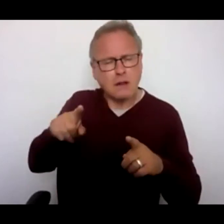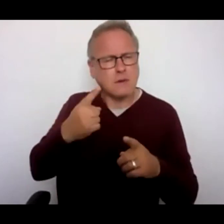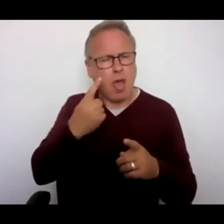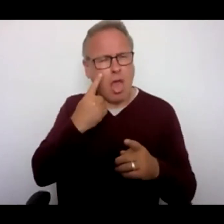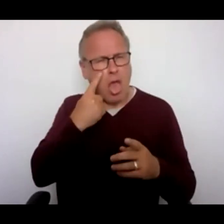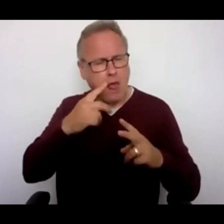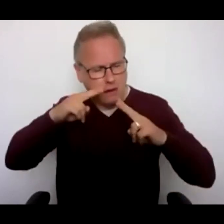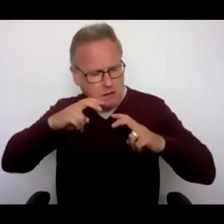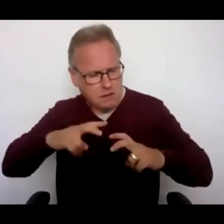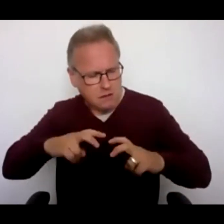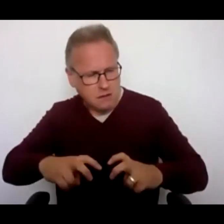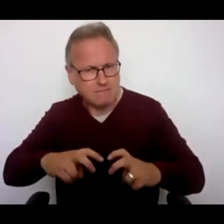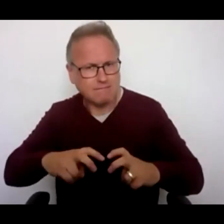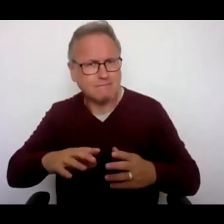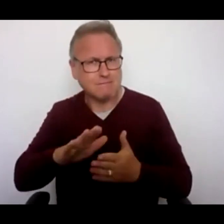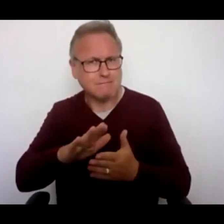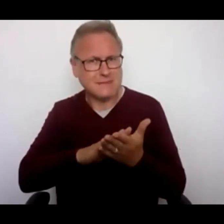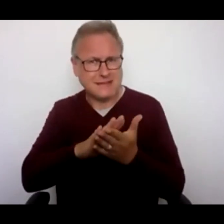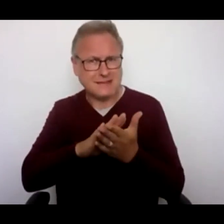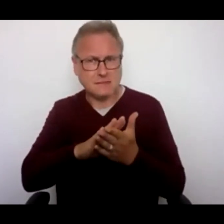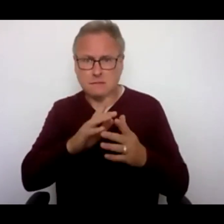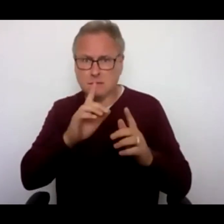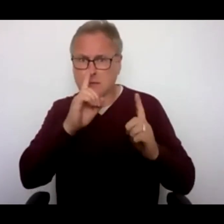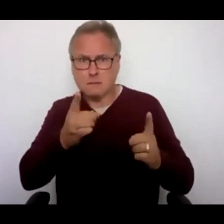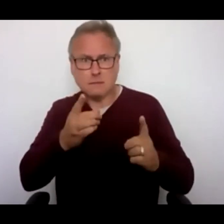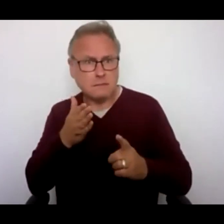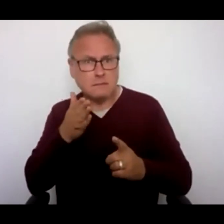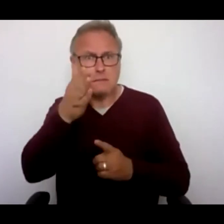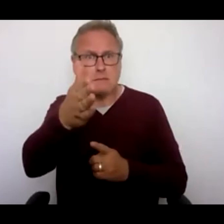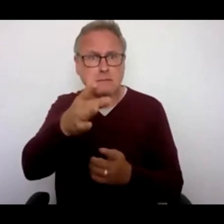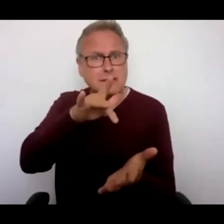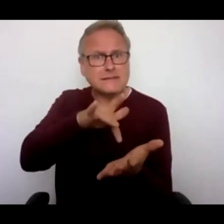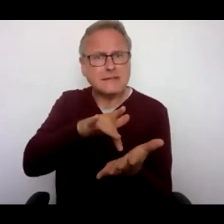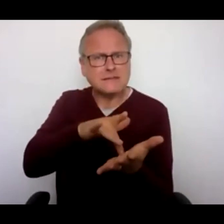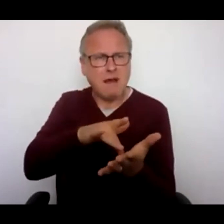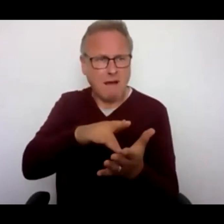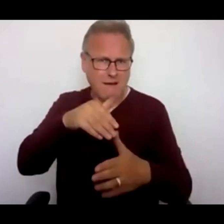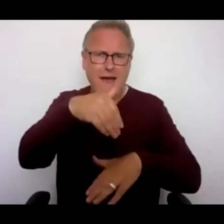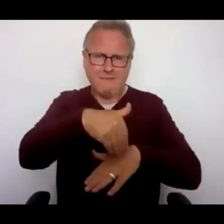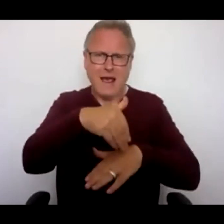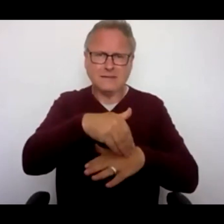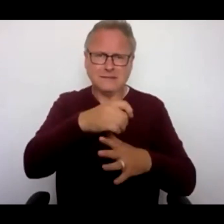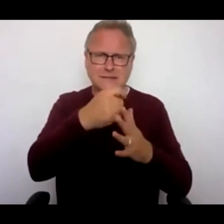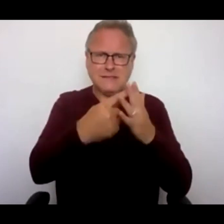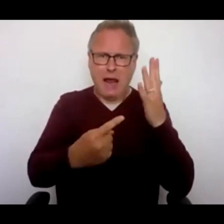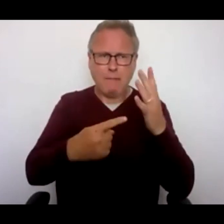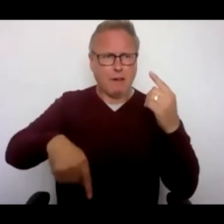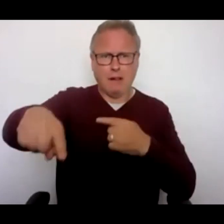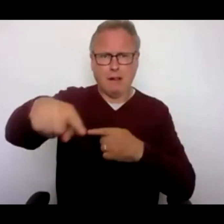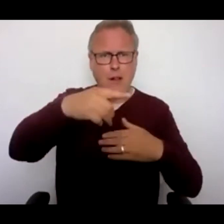Not being able to go into the city centre would affect disabled people's wellbeing over time.